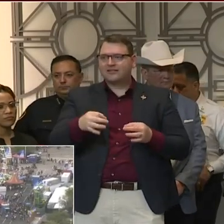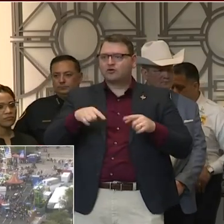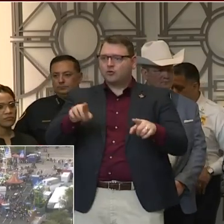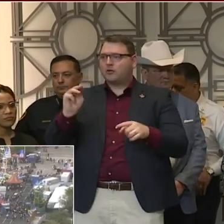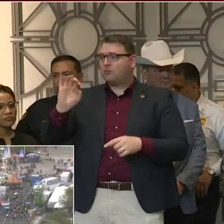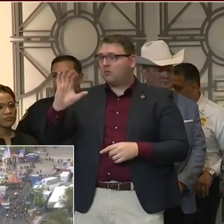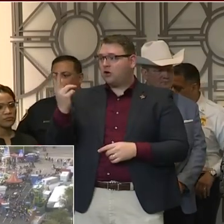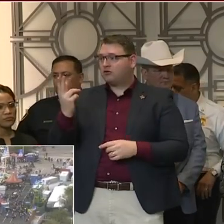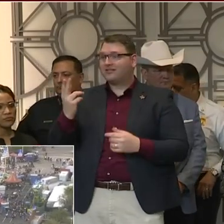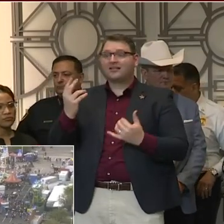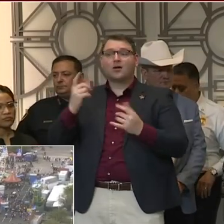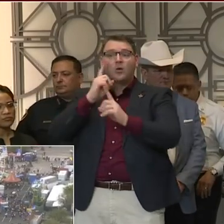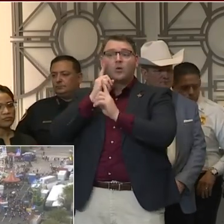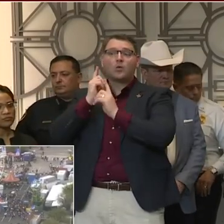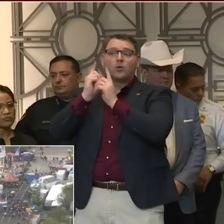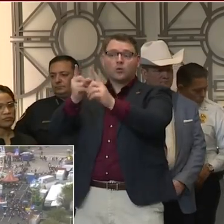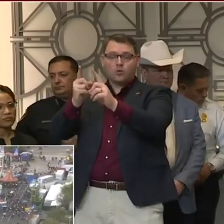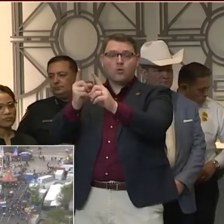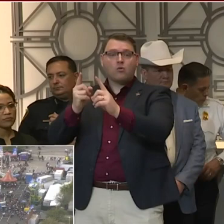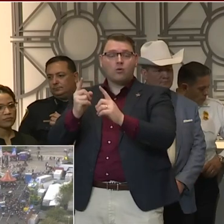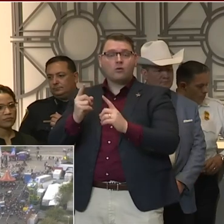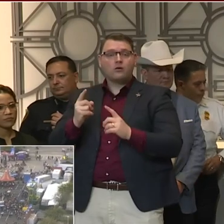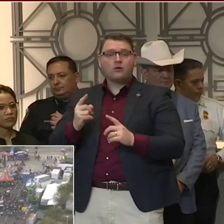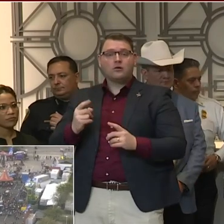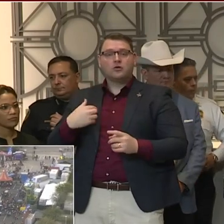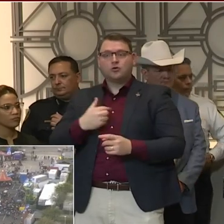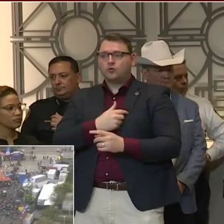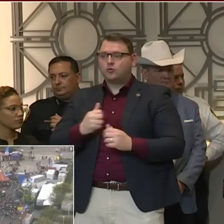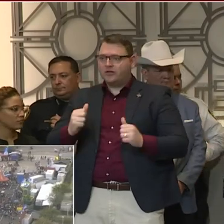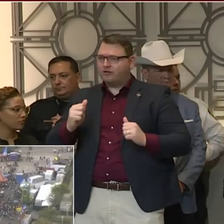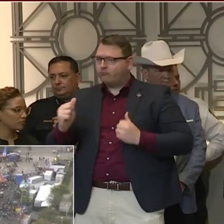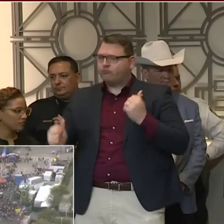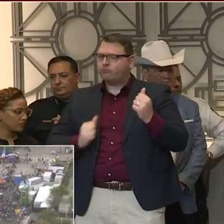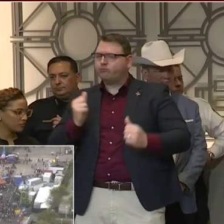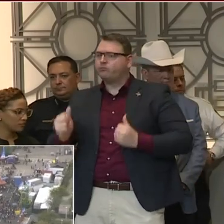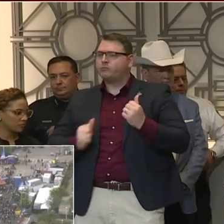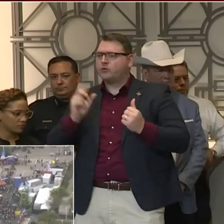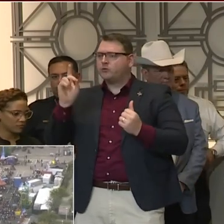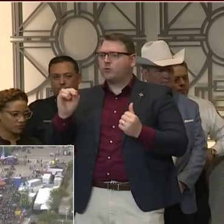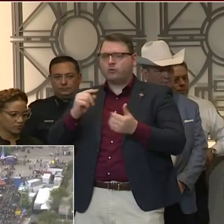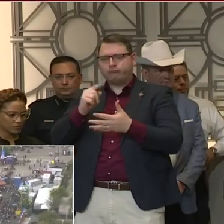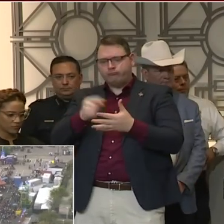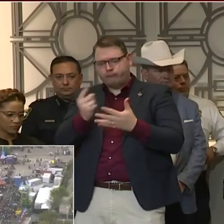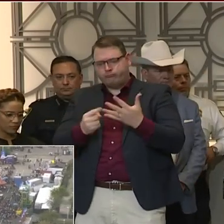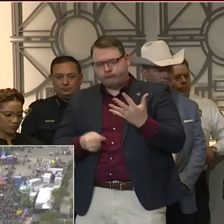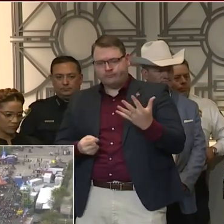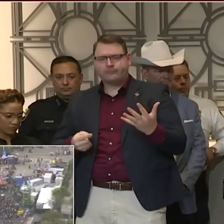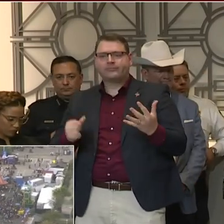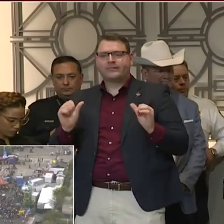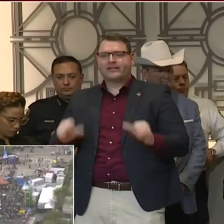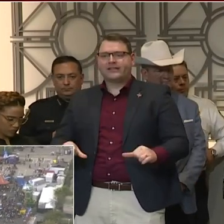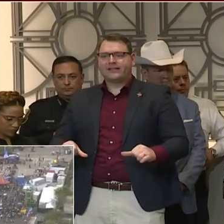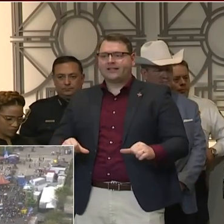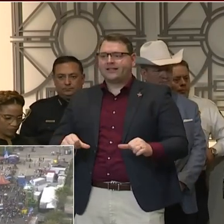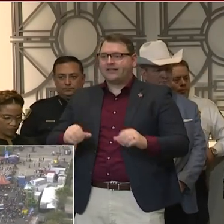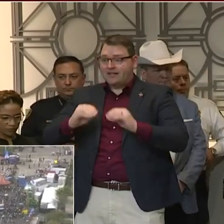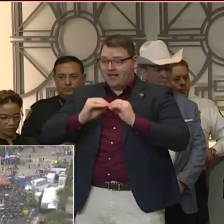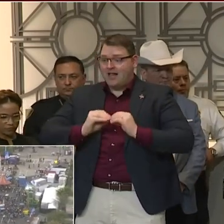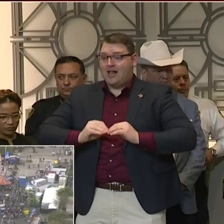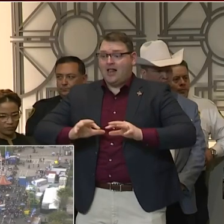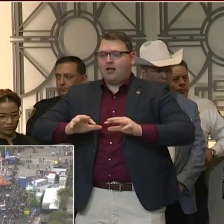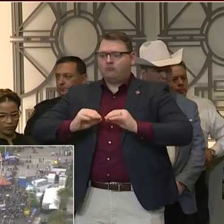of March. The goal is to do everything that we can, within reason, to contain and mitigate. That's